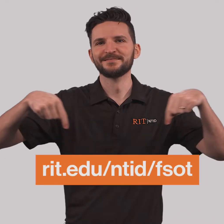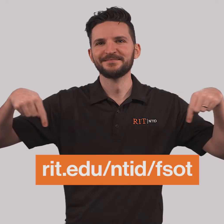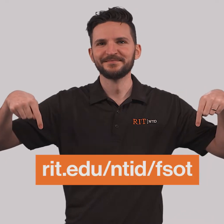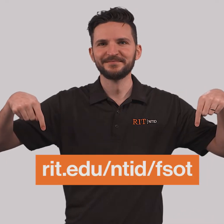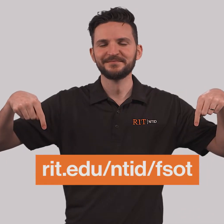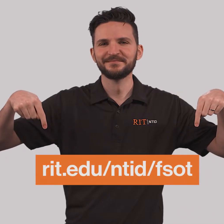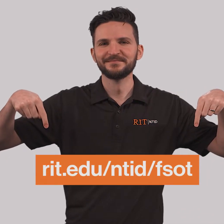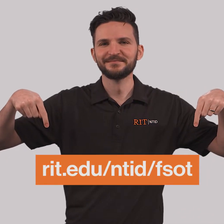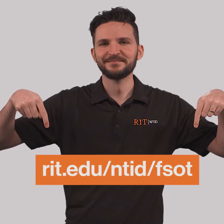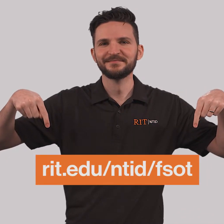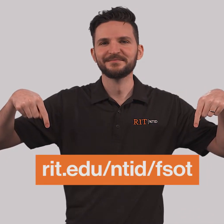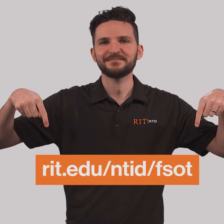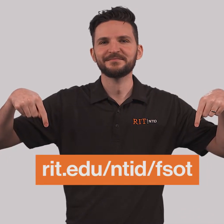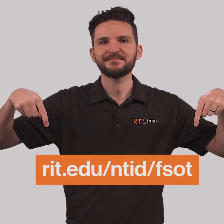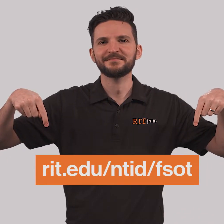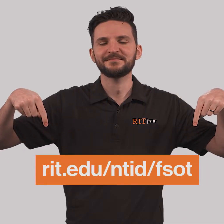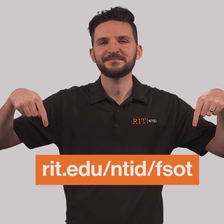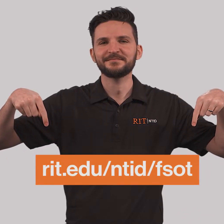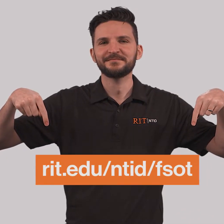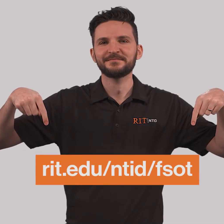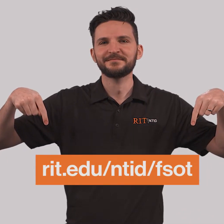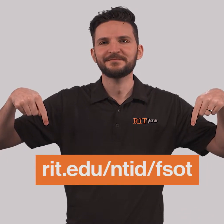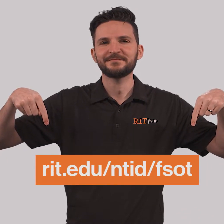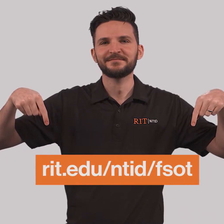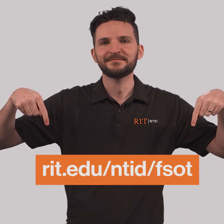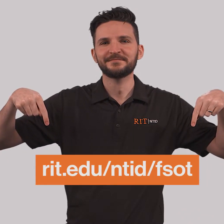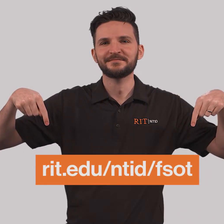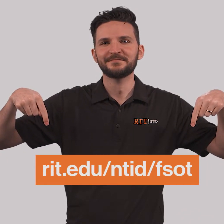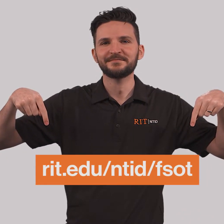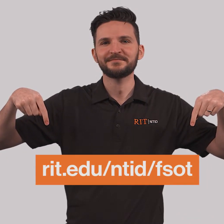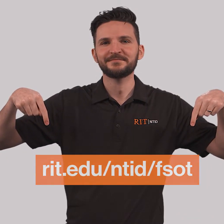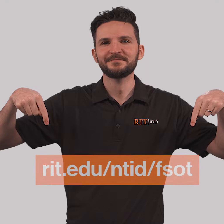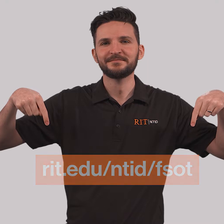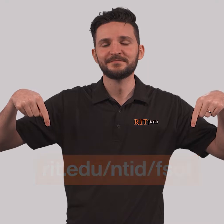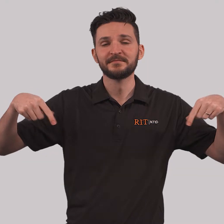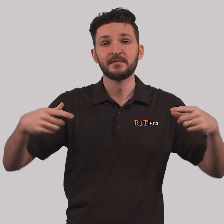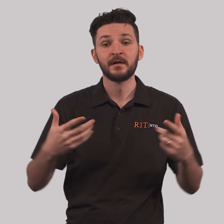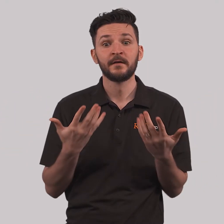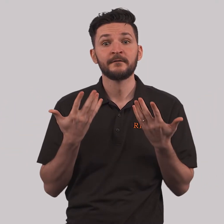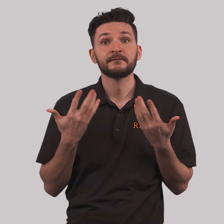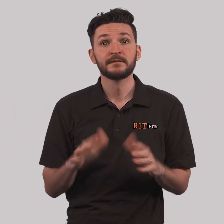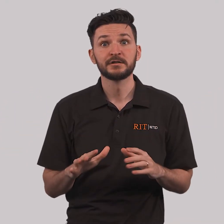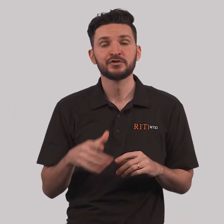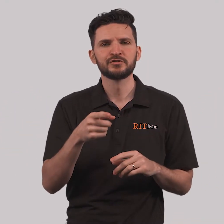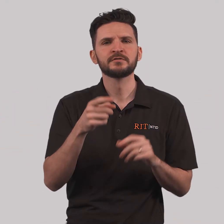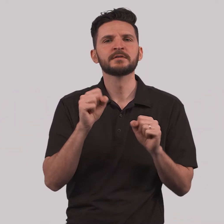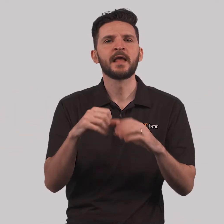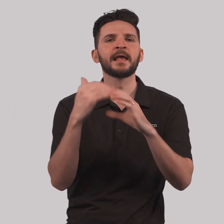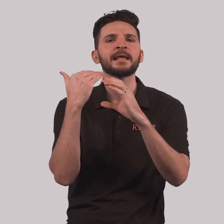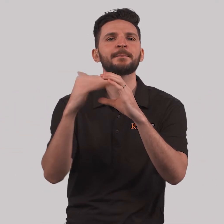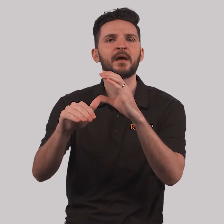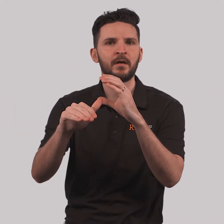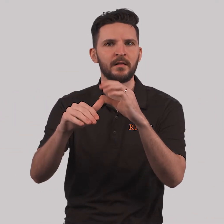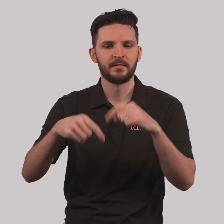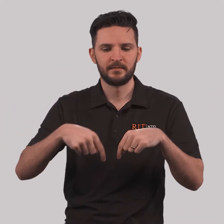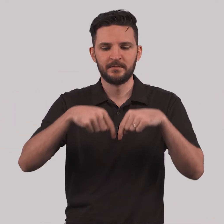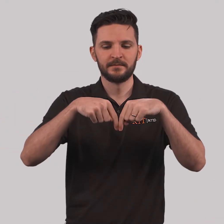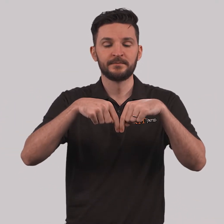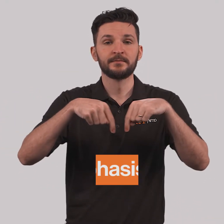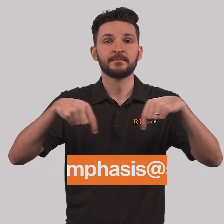and then send an email to this address